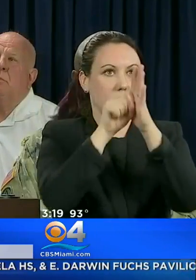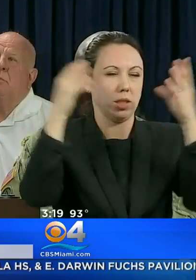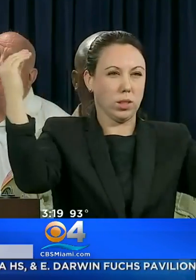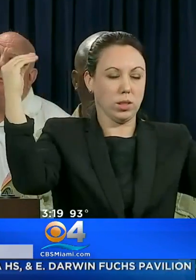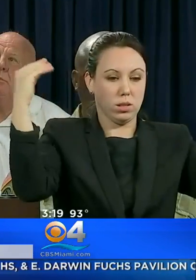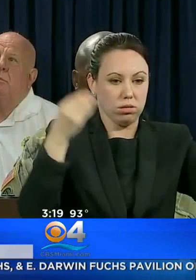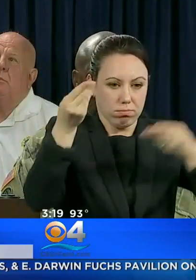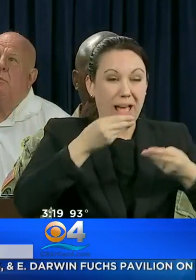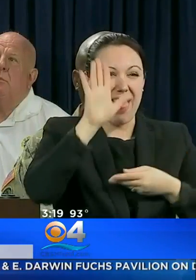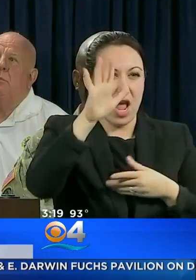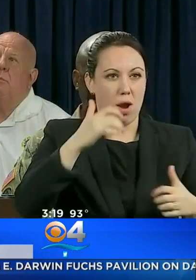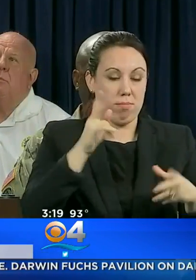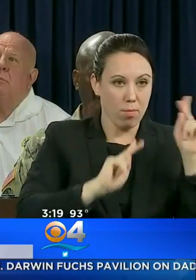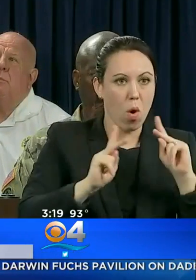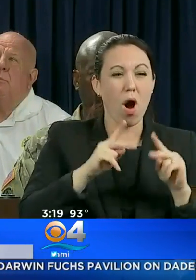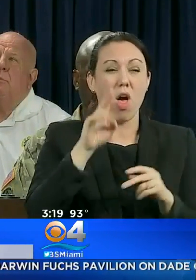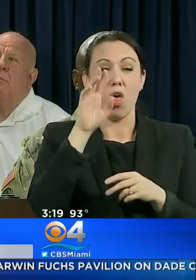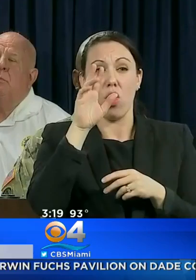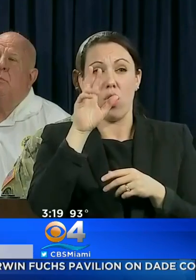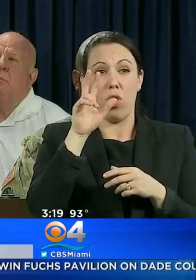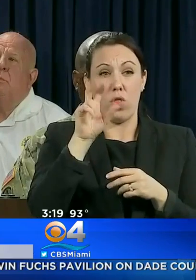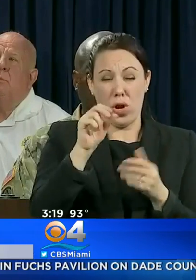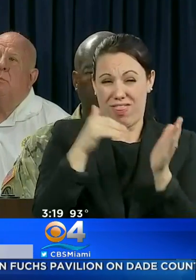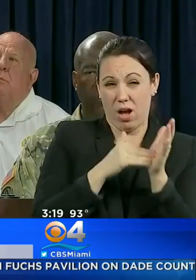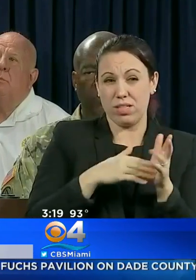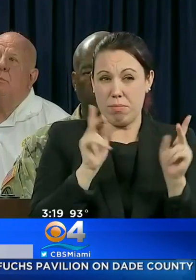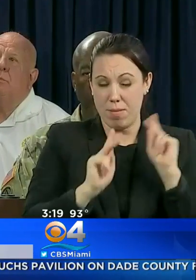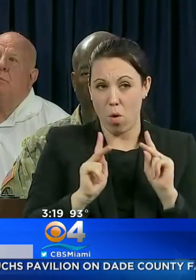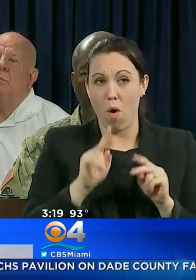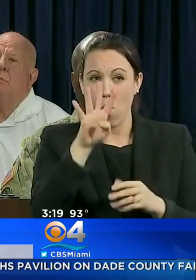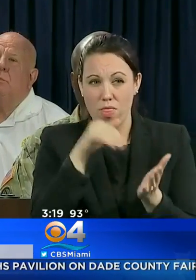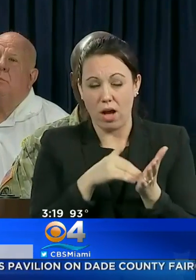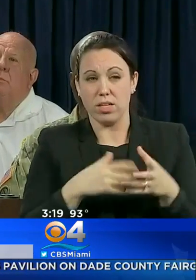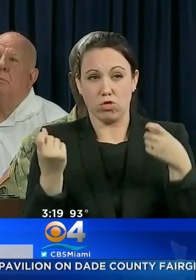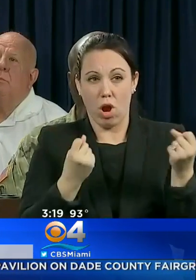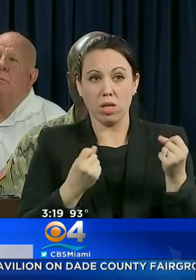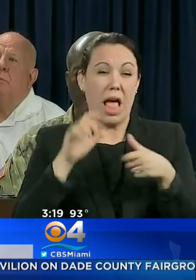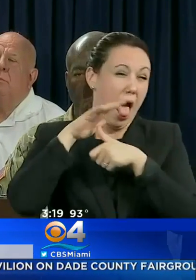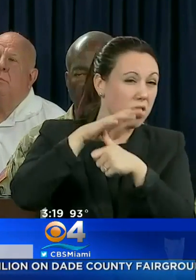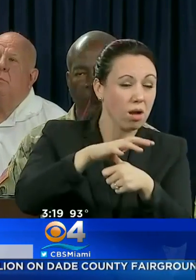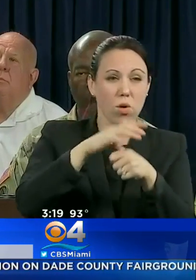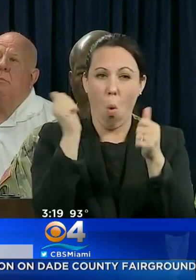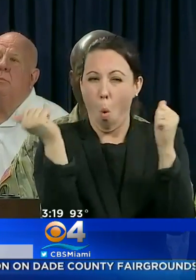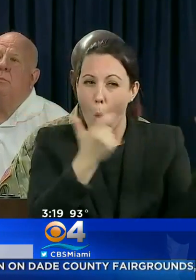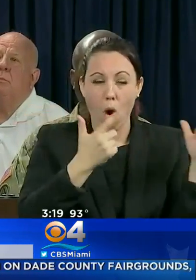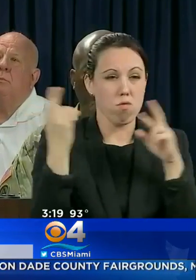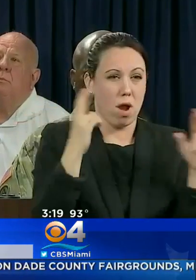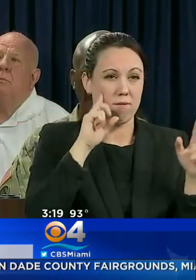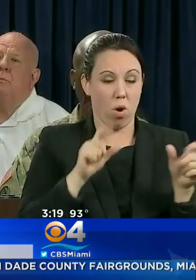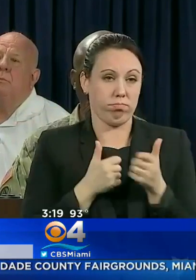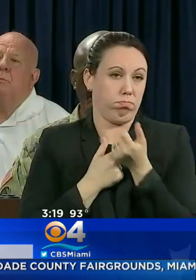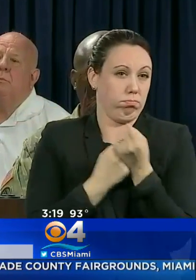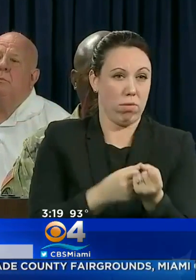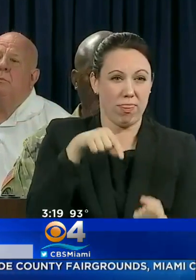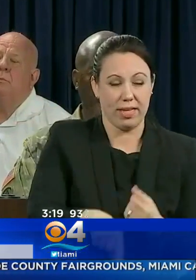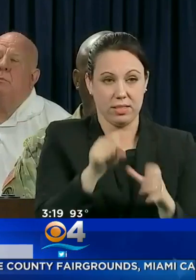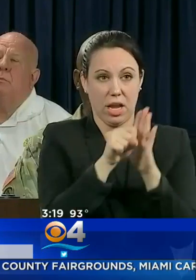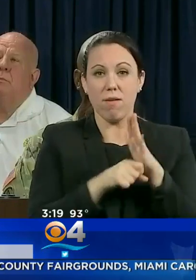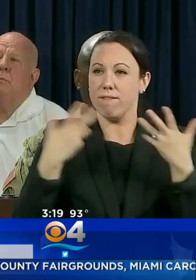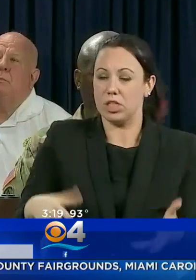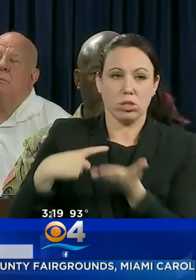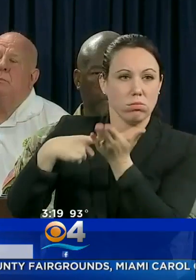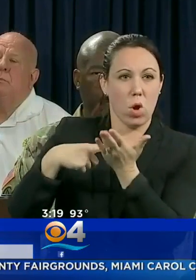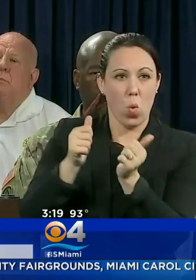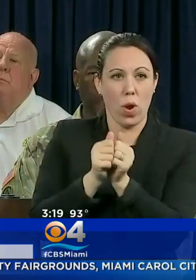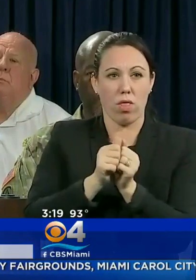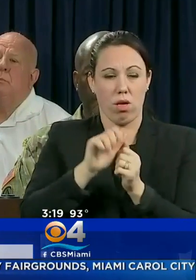TROOPS, 4,000 TRUCKS, 100 HELICOPTERS AND AIR EVACUATION CREWS READY TO SUPPORT OUR STATE. I'VE TALKED TO PRESIDENT TRUMP